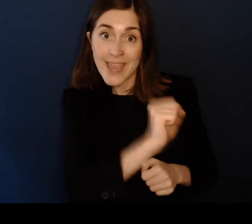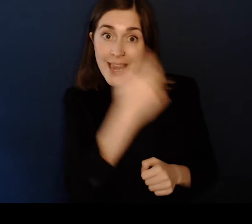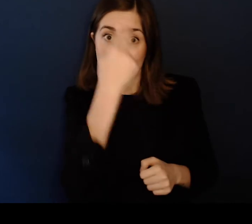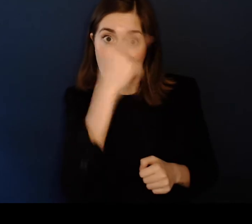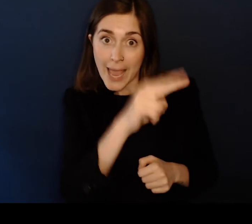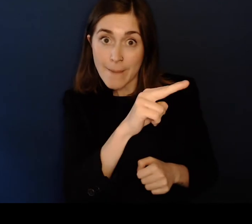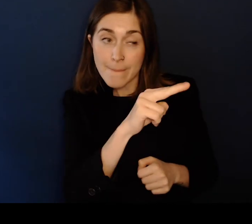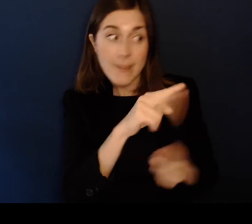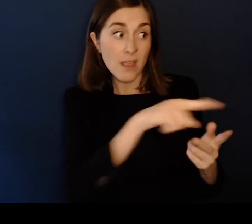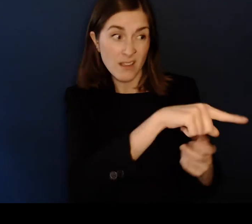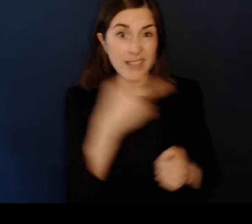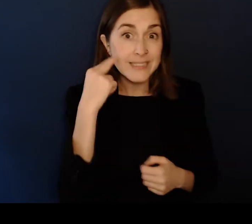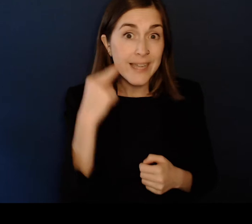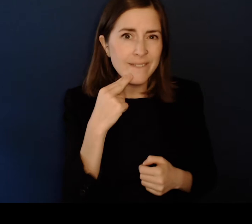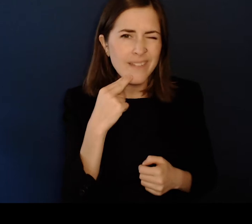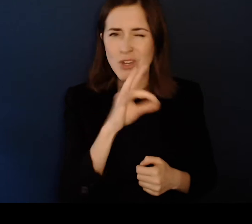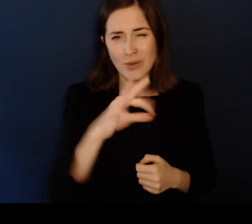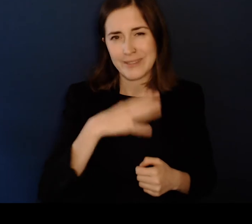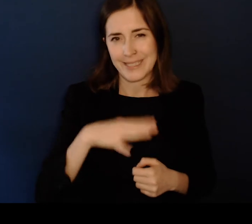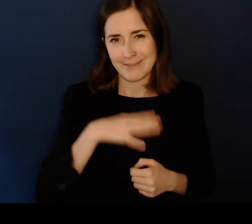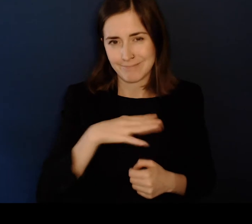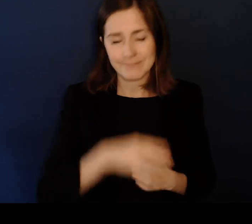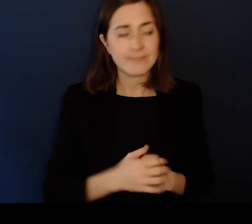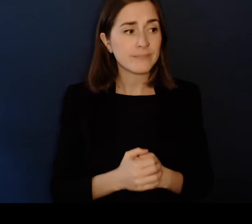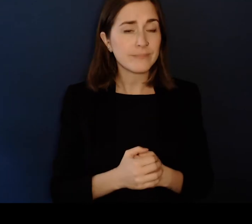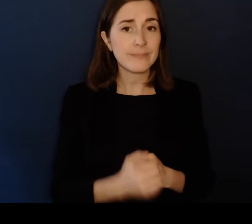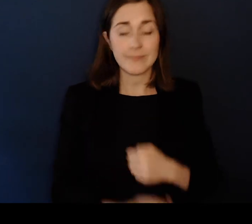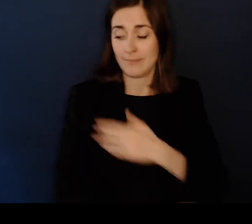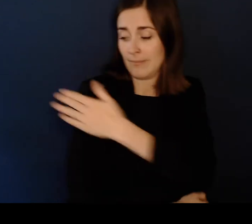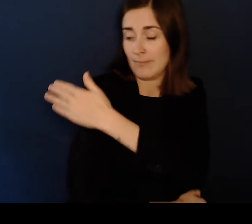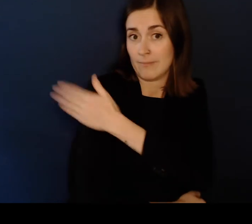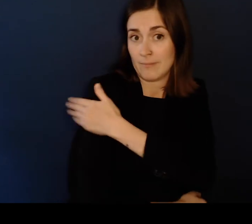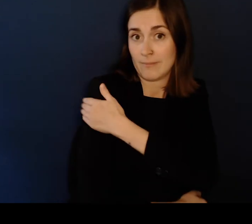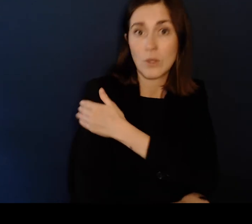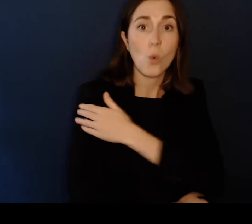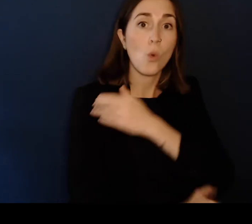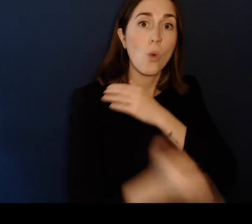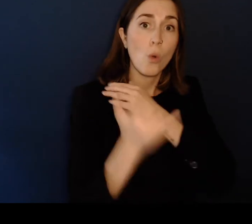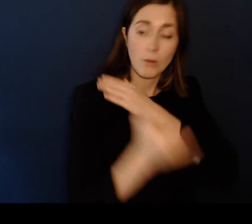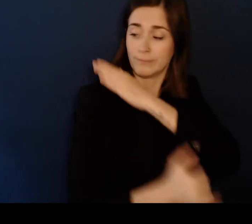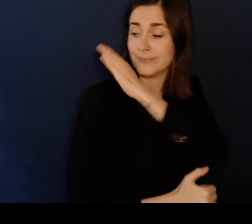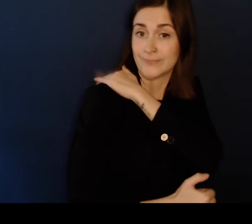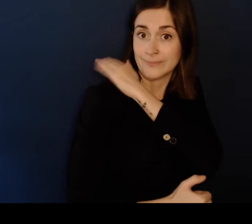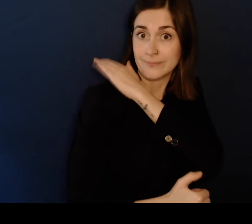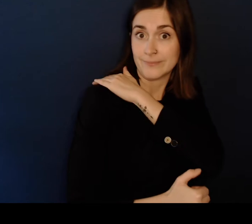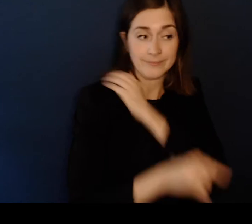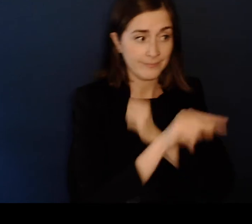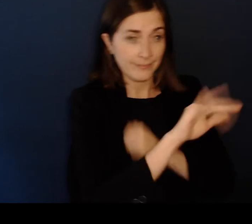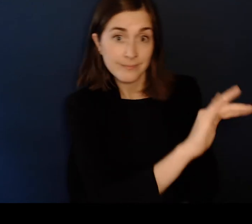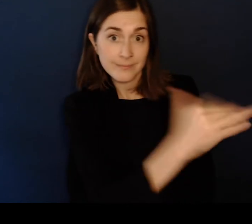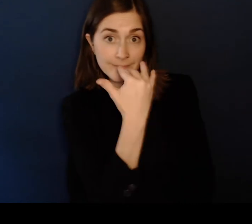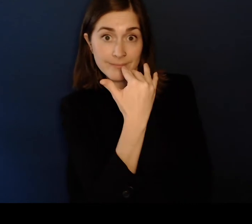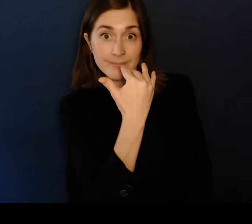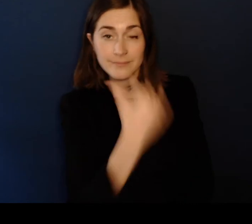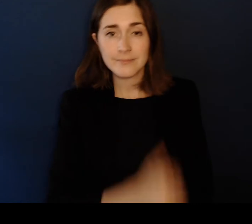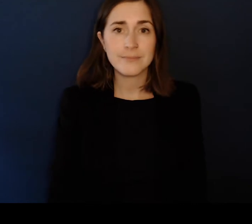Say the person's name, unless you know they are Deaf Tap the back for the person's arm if you're not sure you have